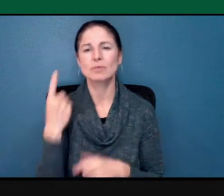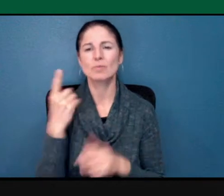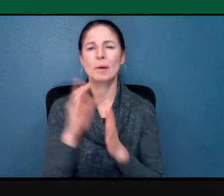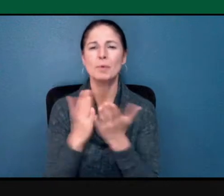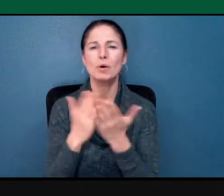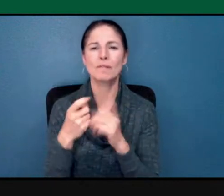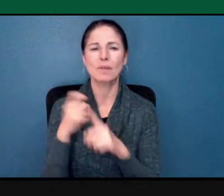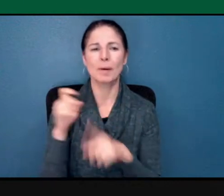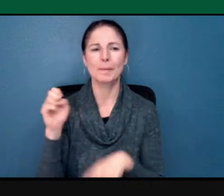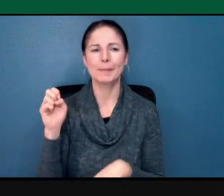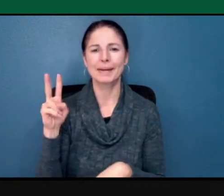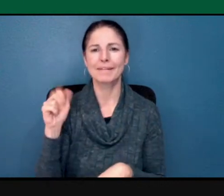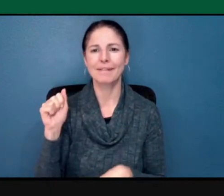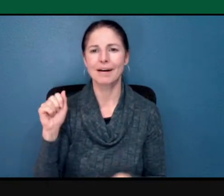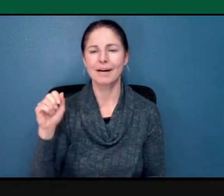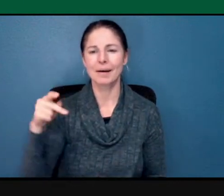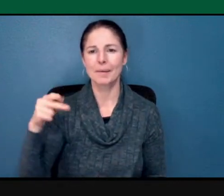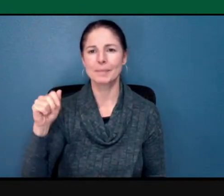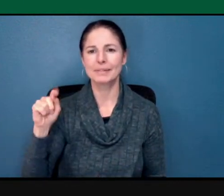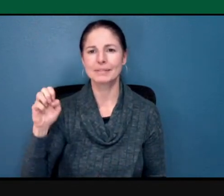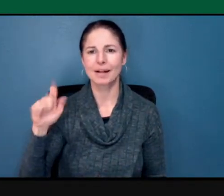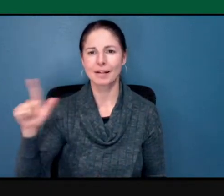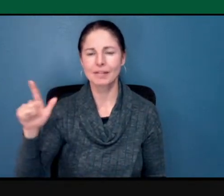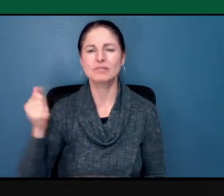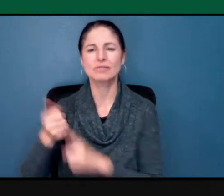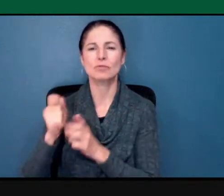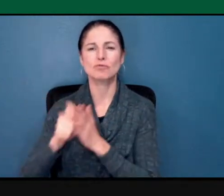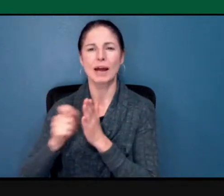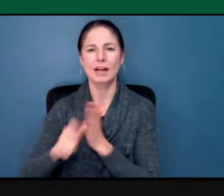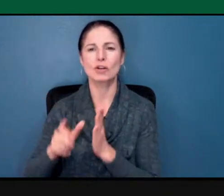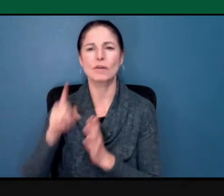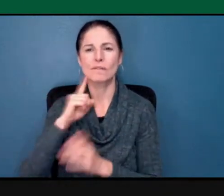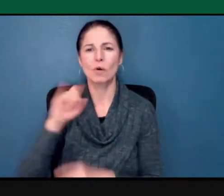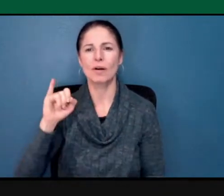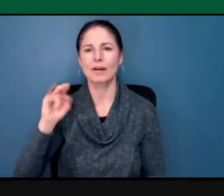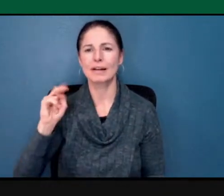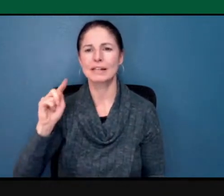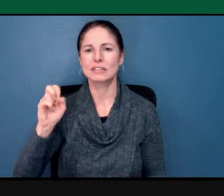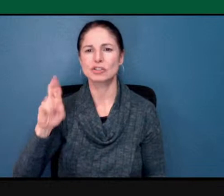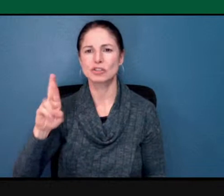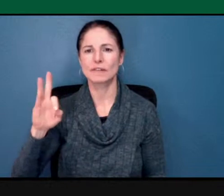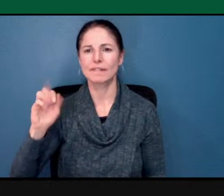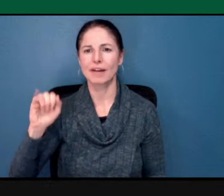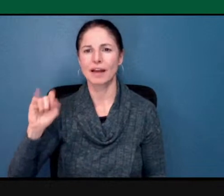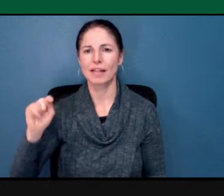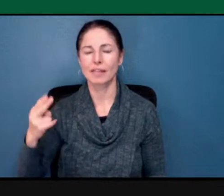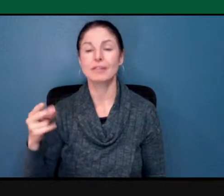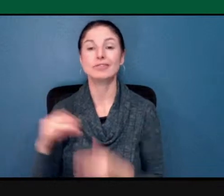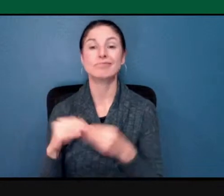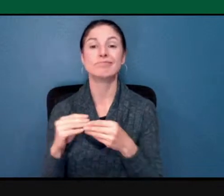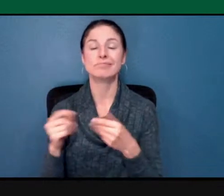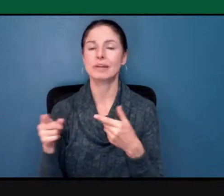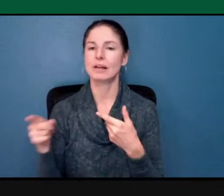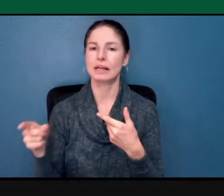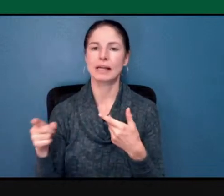writer in Interfaith, and it's called We Have to Build, or It's Time to Build, I think. And he's